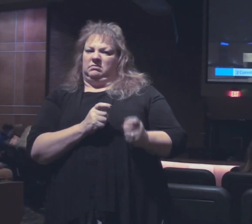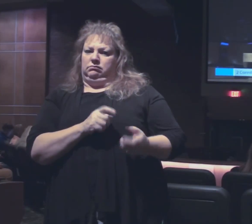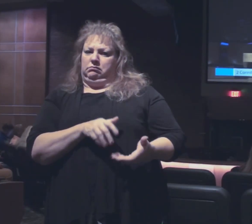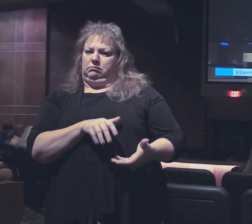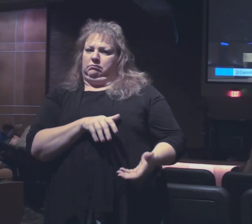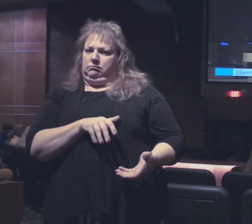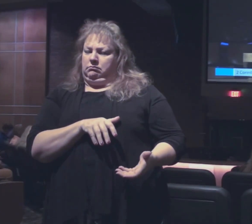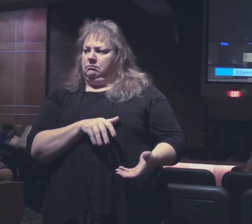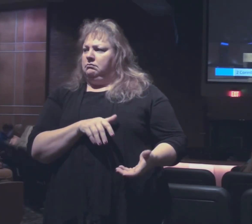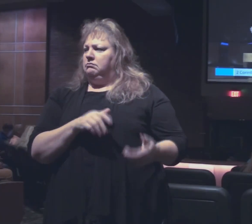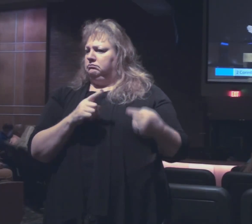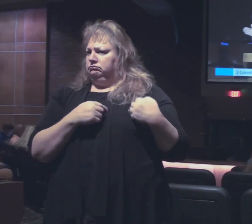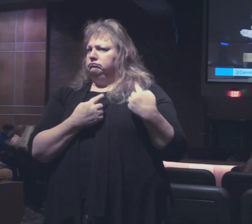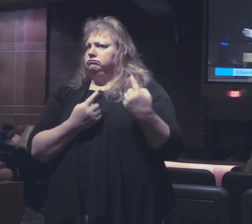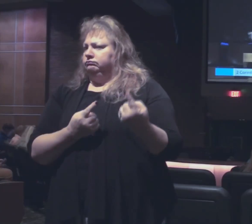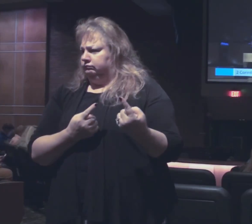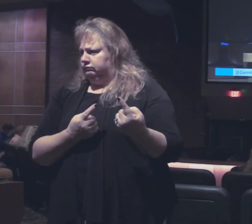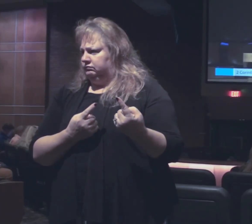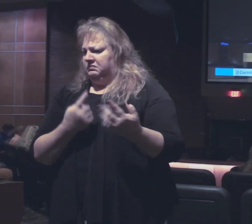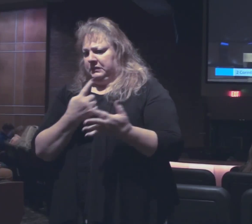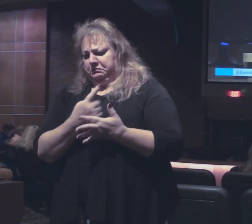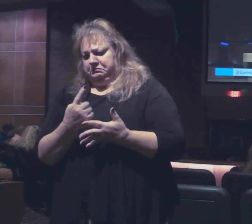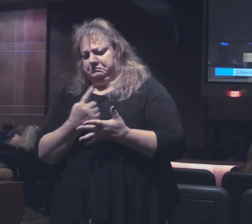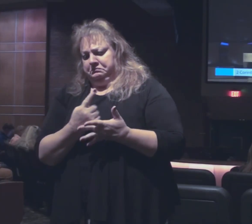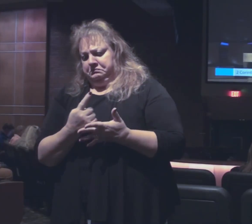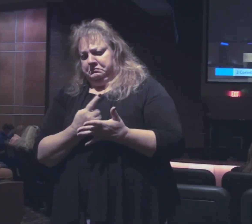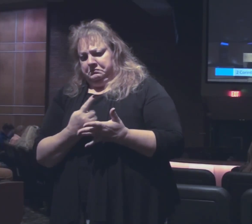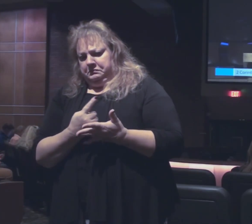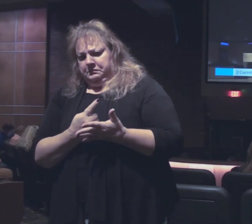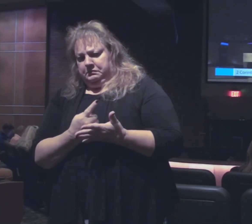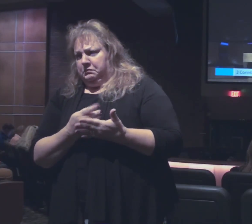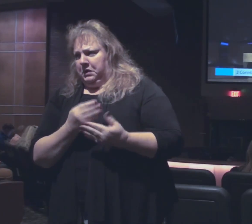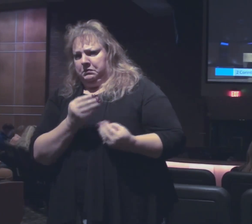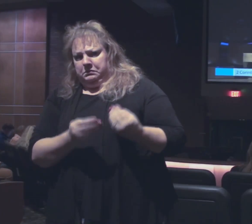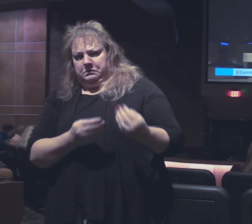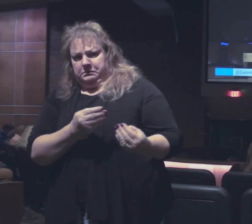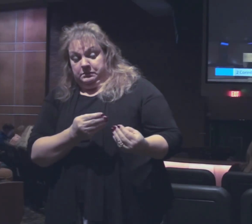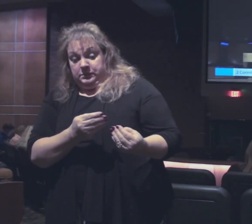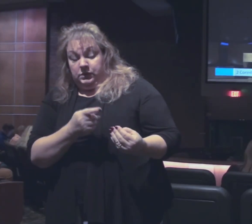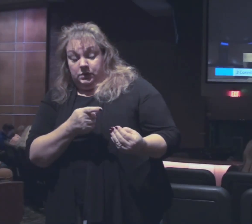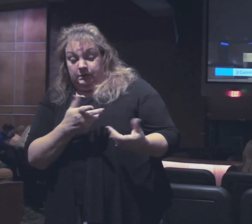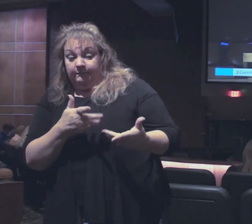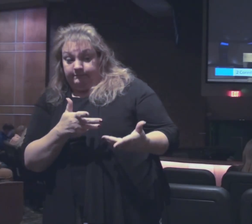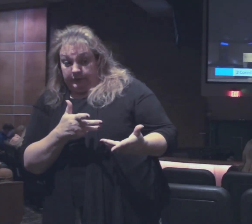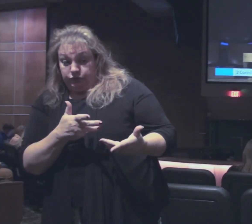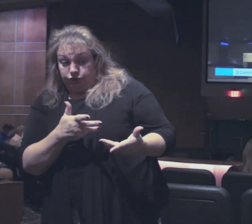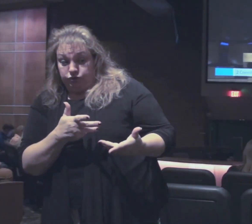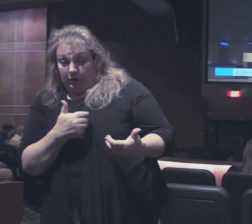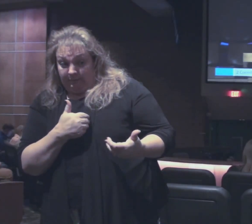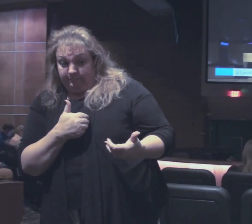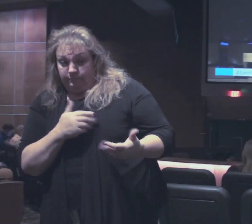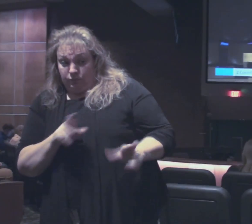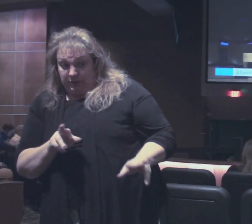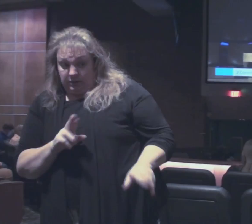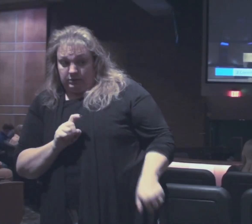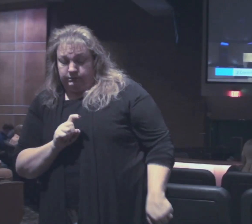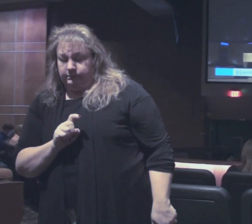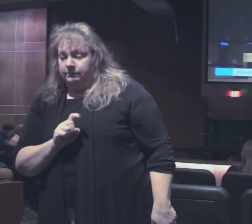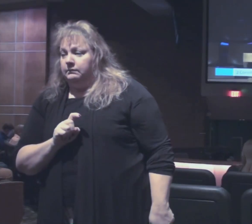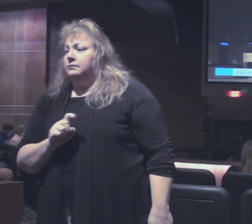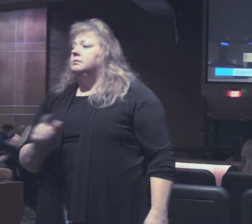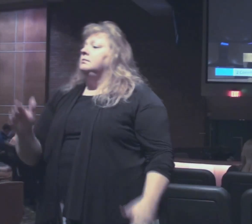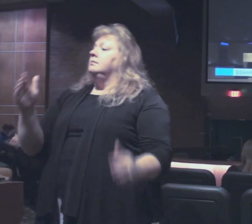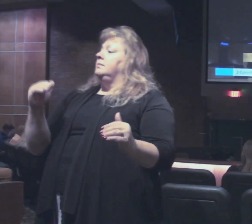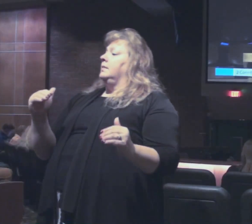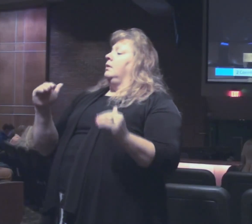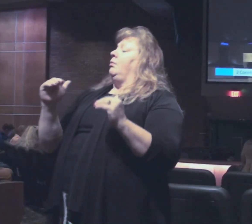on a regular basis, week by week. Paul wants to be sure they've followed through on that. As